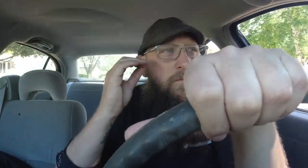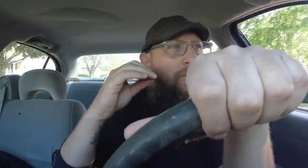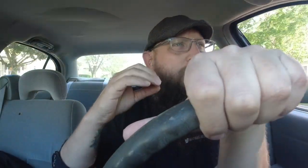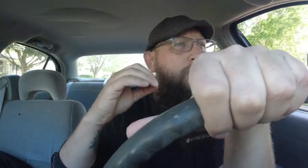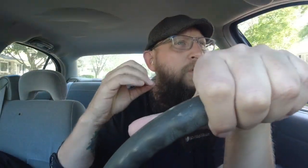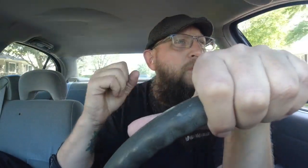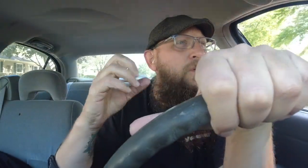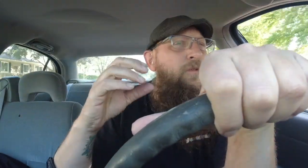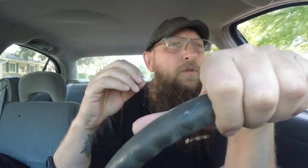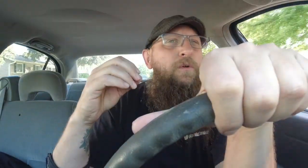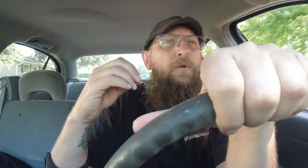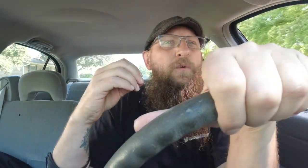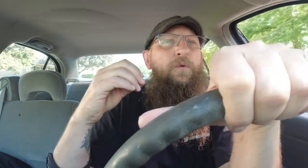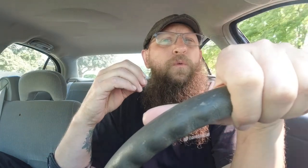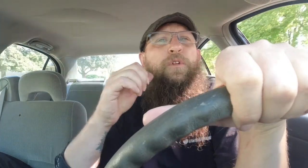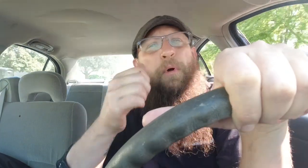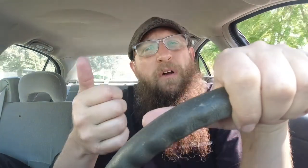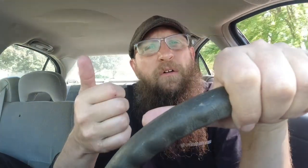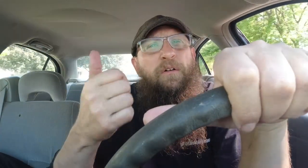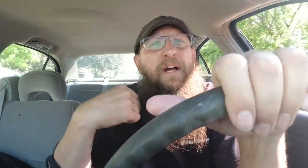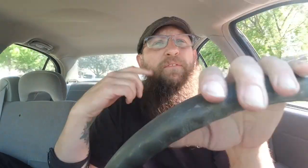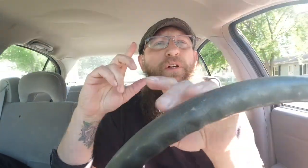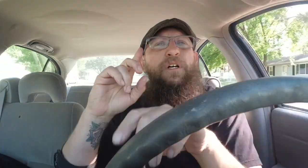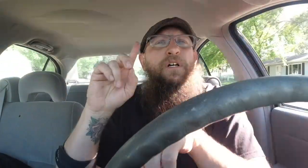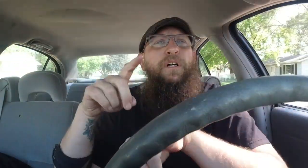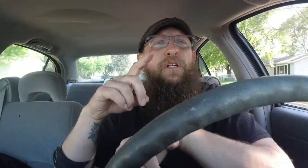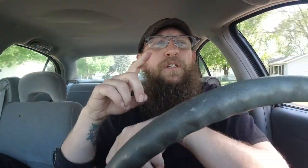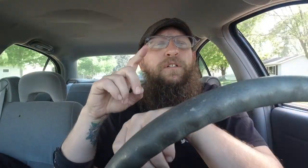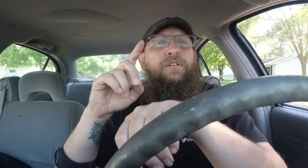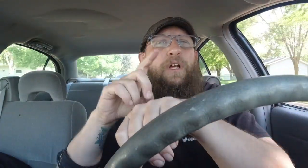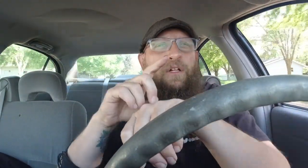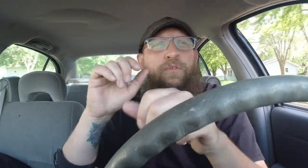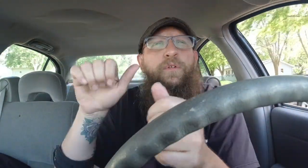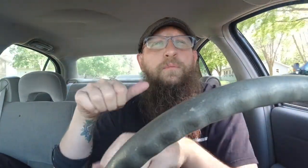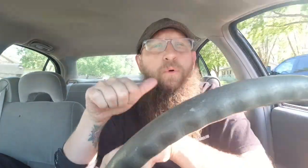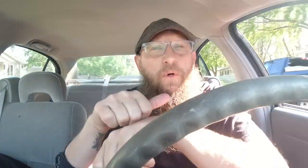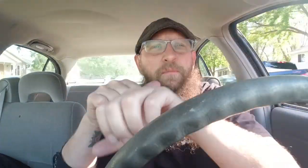so tomorrow i'll give a doctor appointment